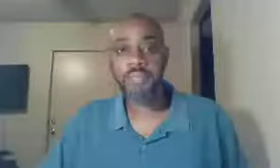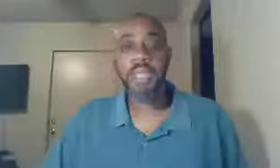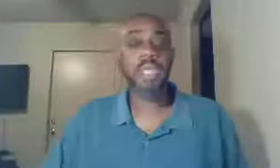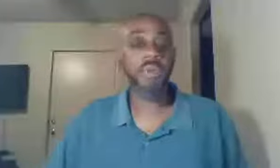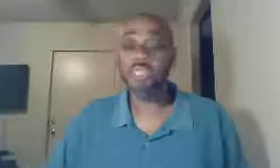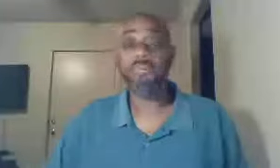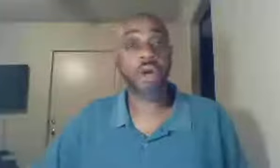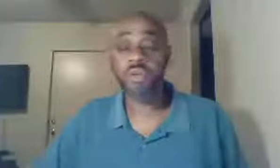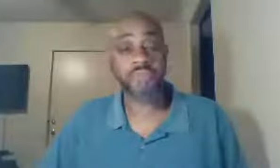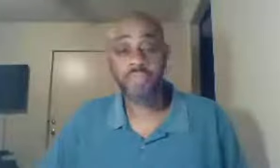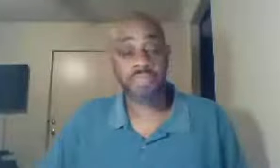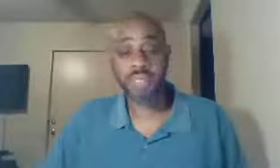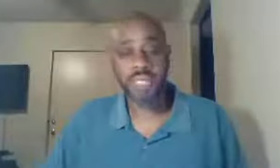he was a murderer, from the beginning,